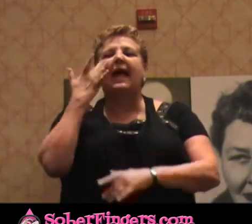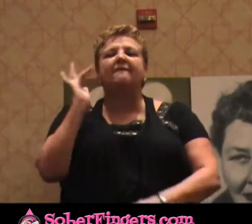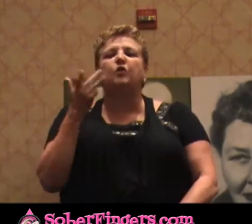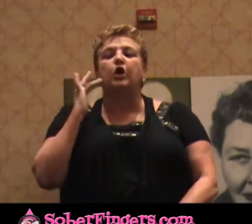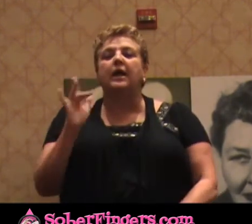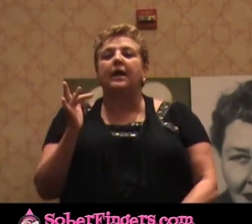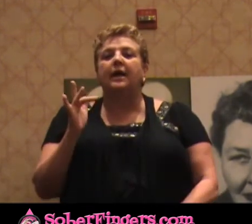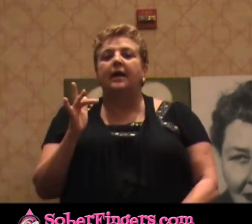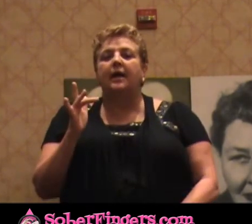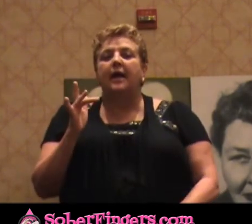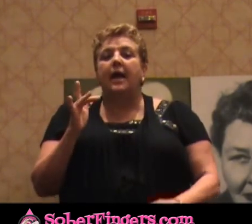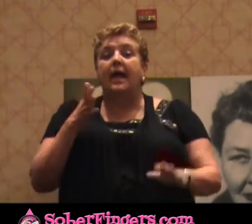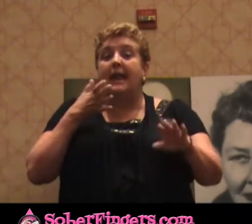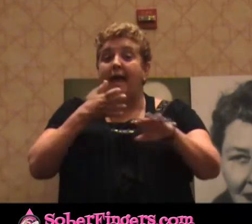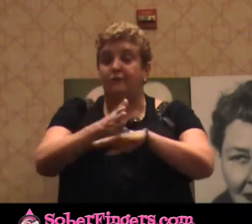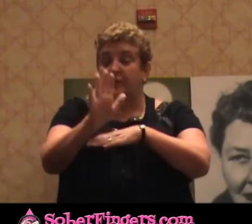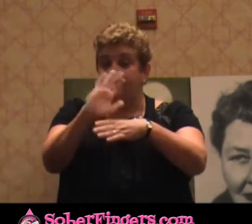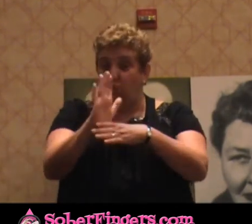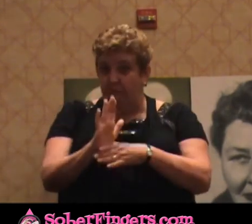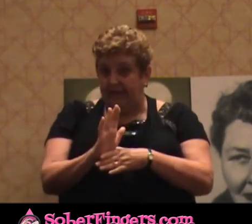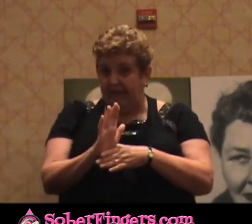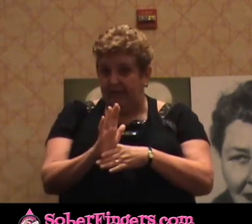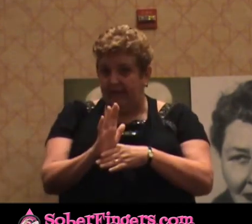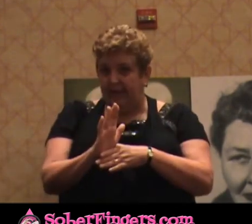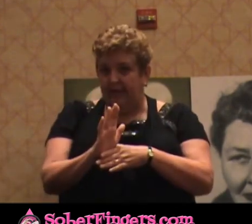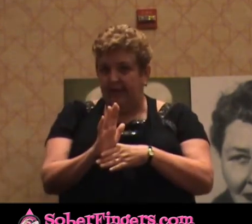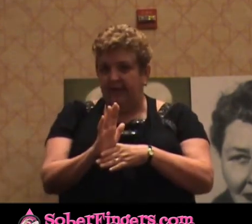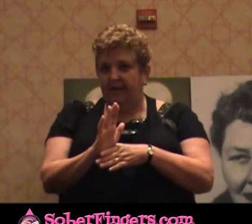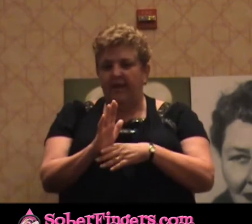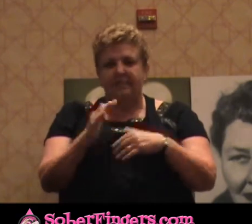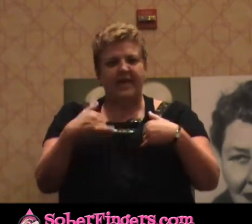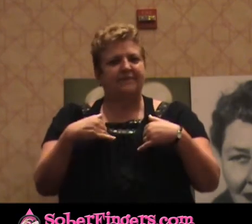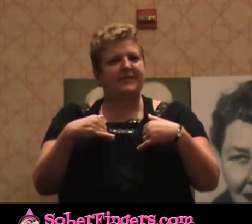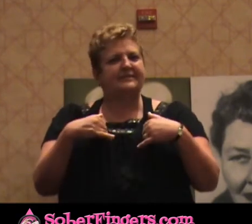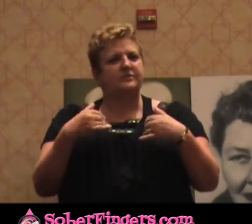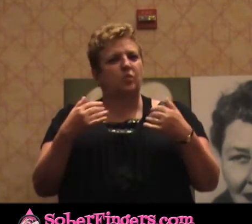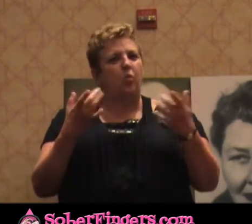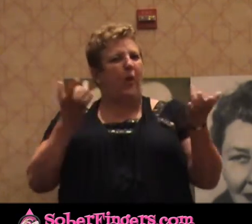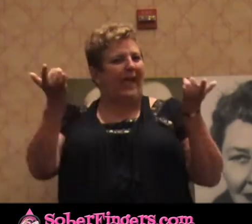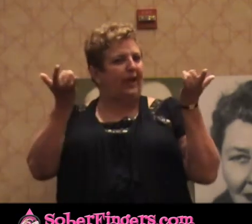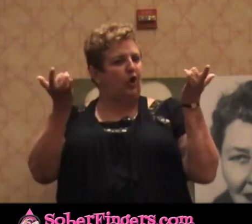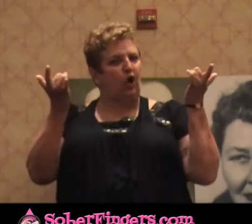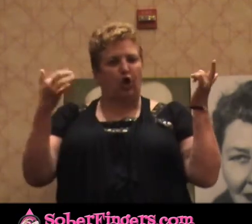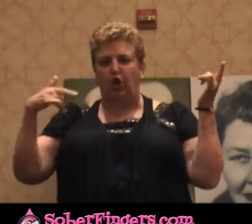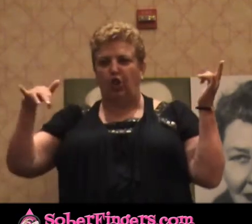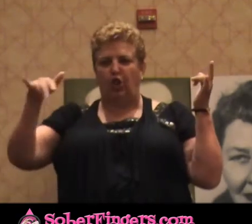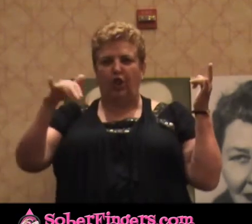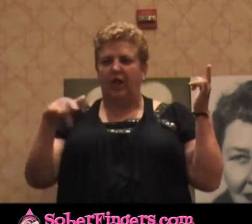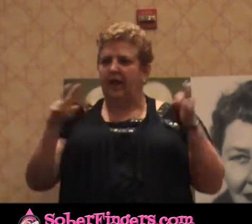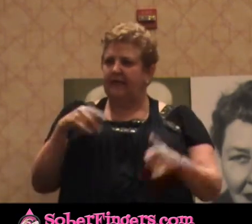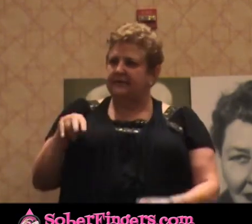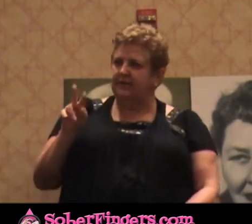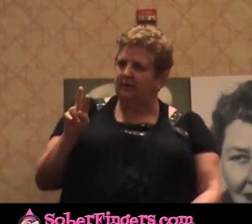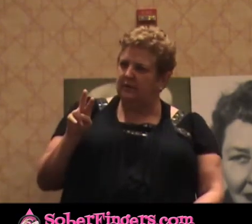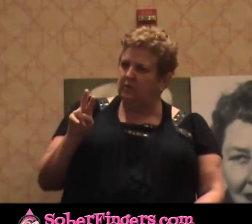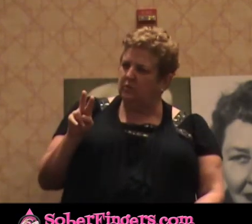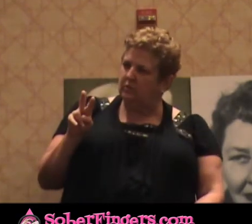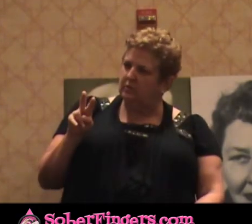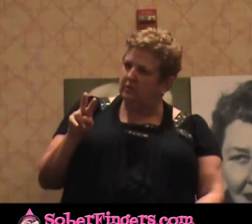after the premiere movie, there's a waiter walking around. And I say to myself, my goodness, he looks familiar. But